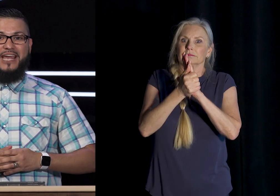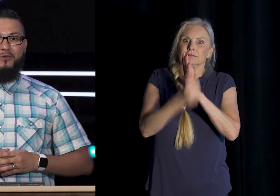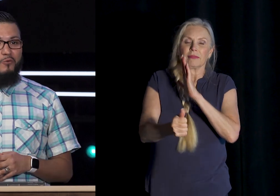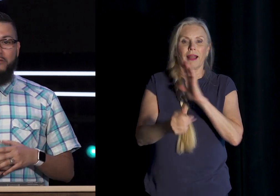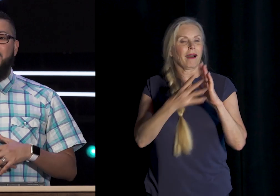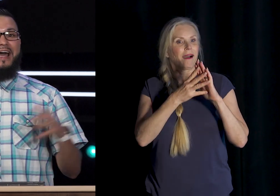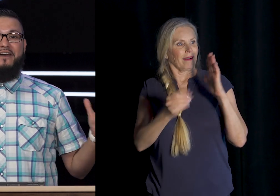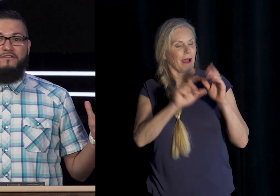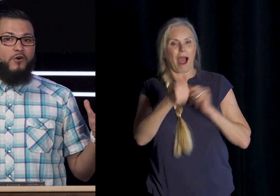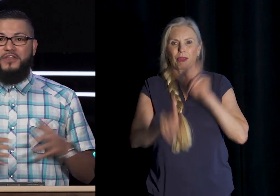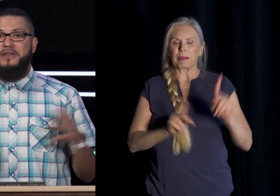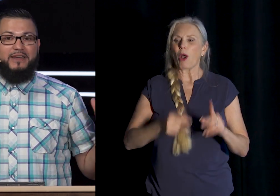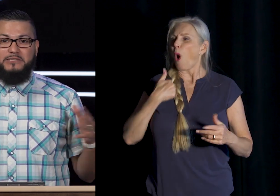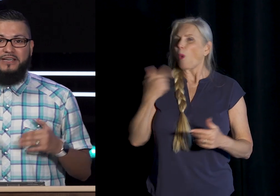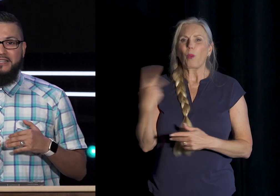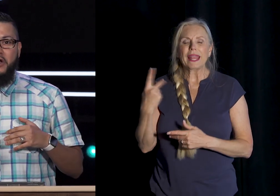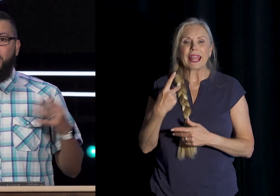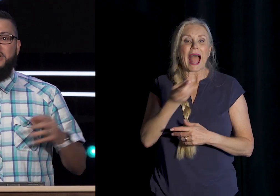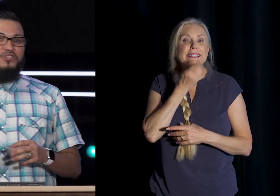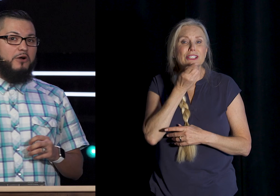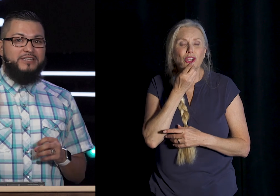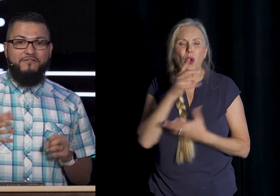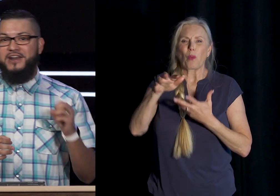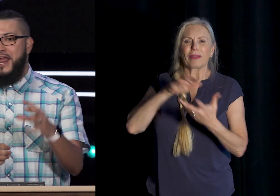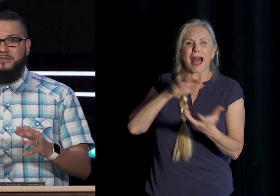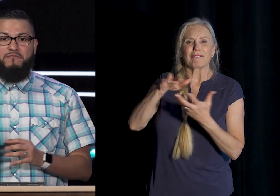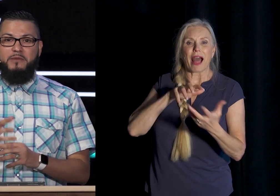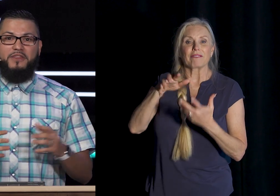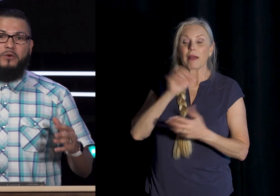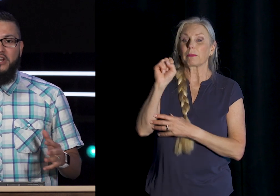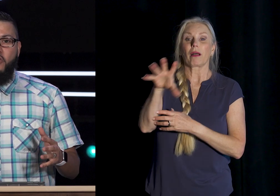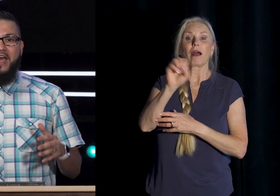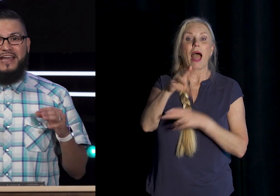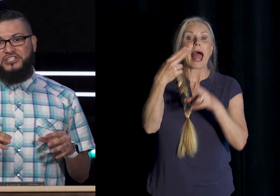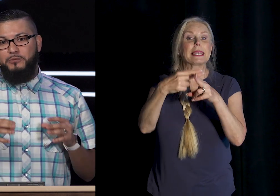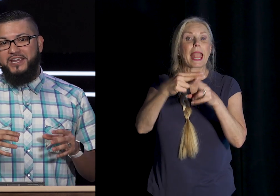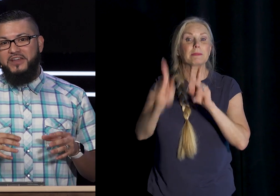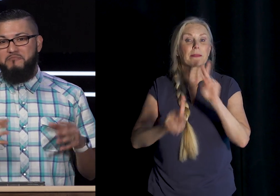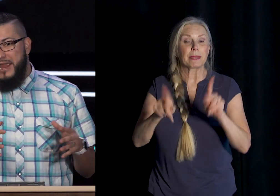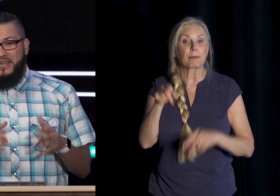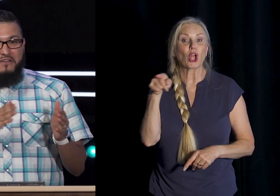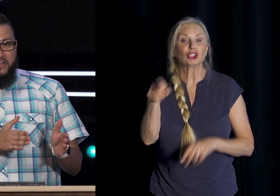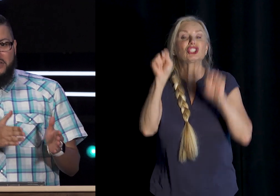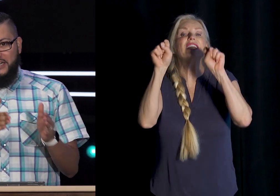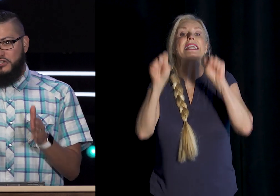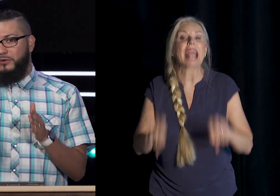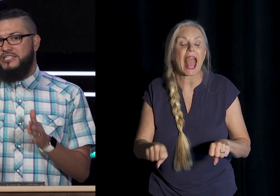table We will laugh For 30 minutes Because we'll just throw Different names Of people that we know And she will give Maybe a 15 to 20